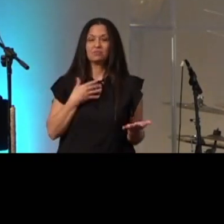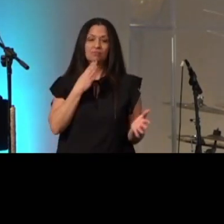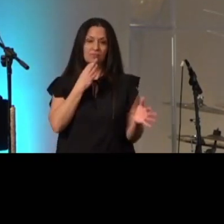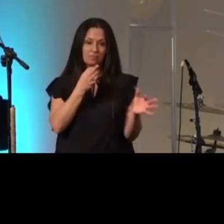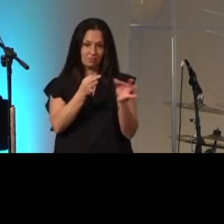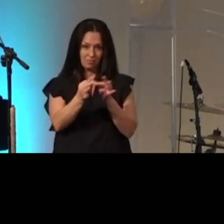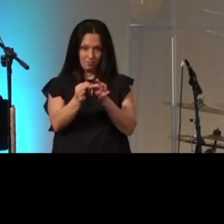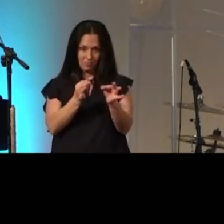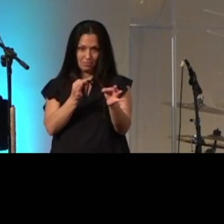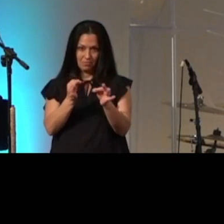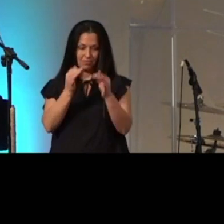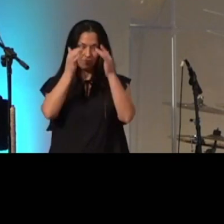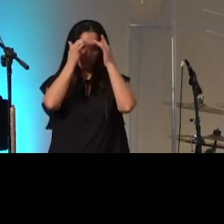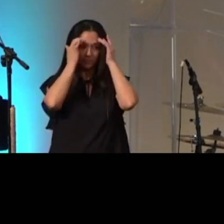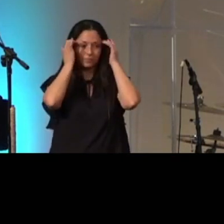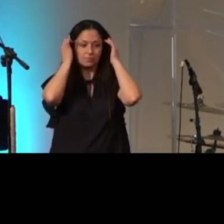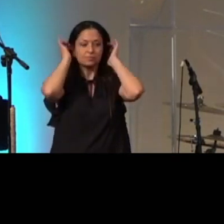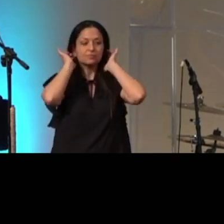is that